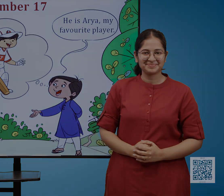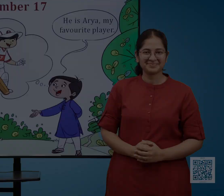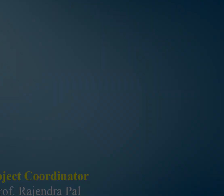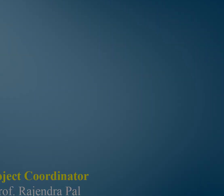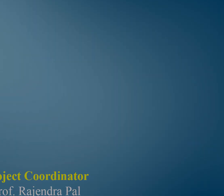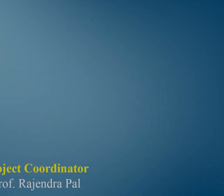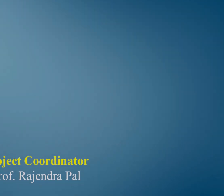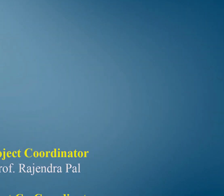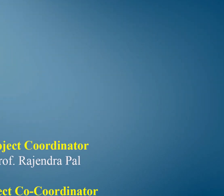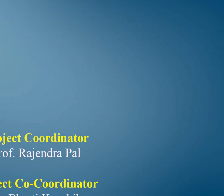who and